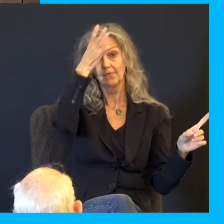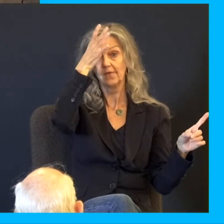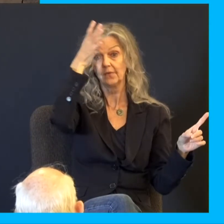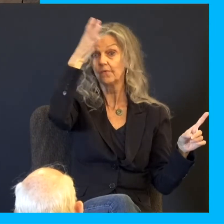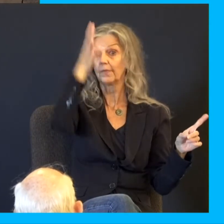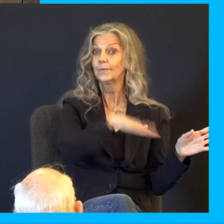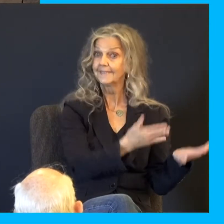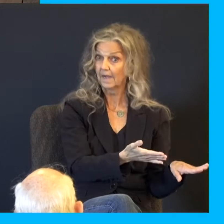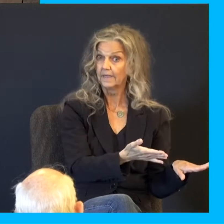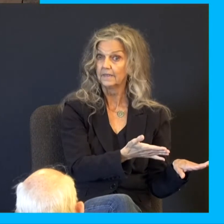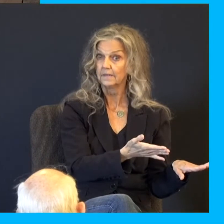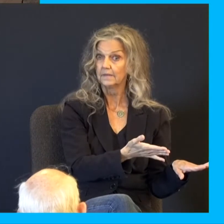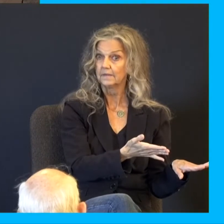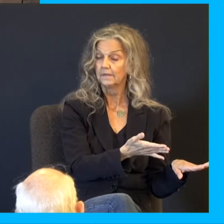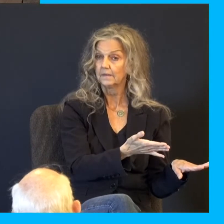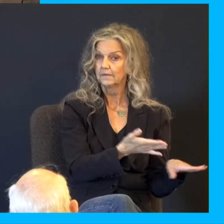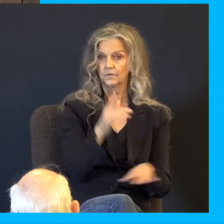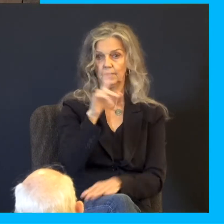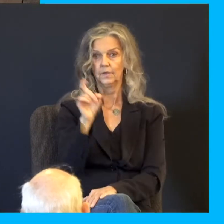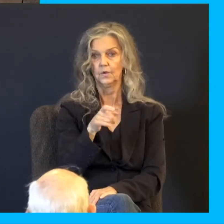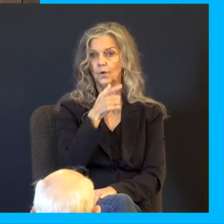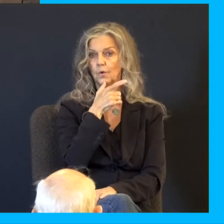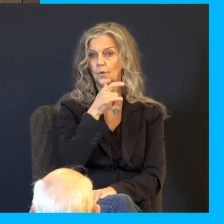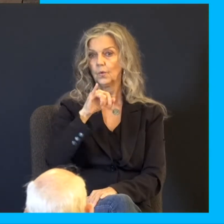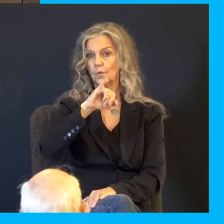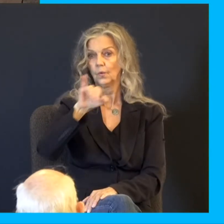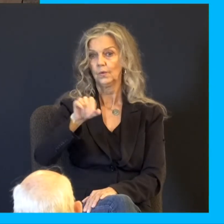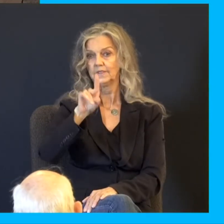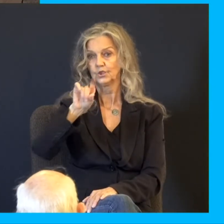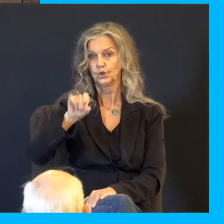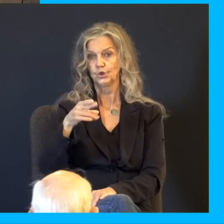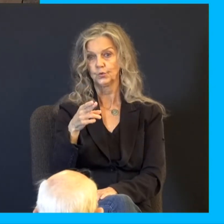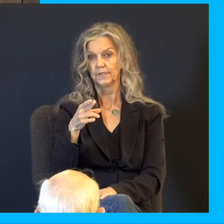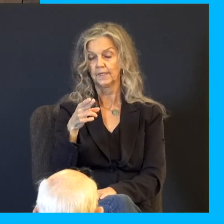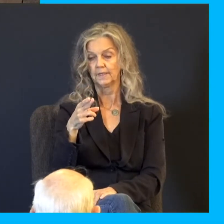So, question, who is Judah pleading for? Benjamin?